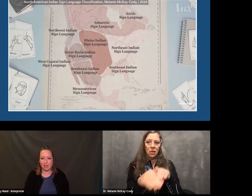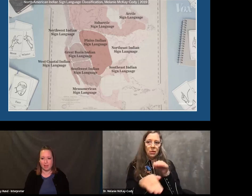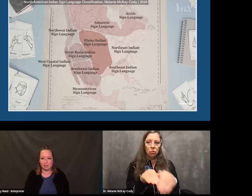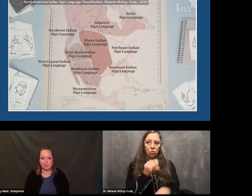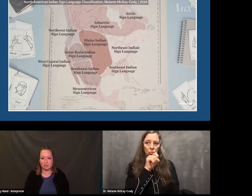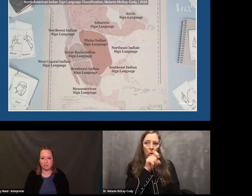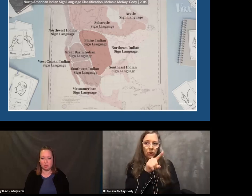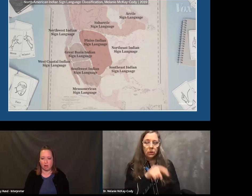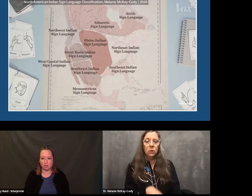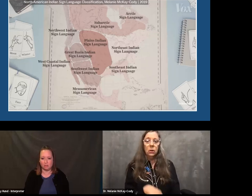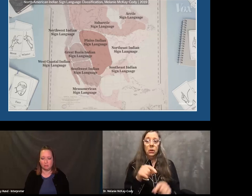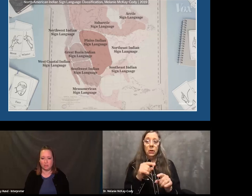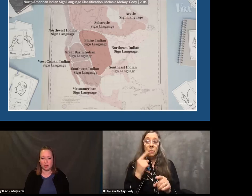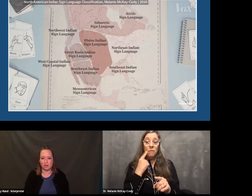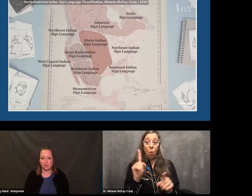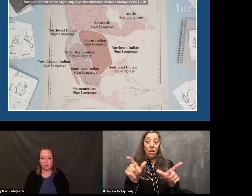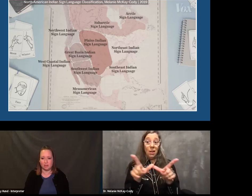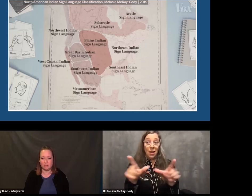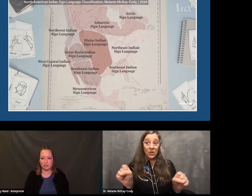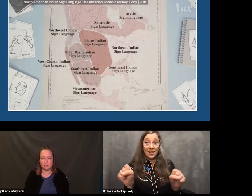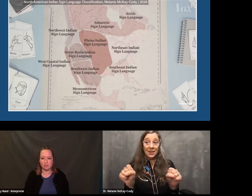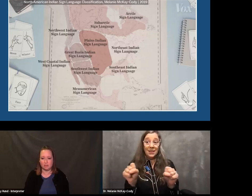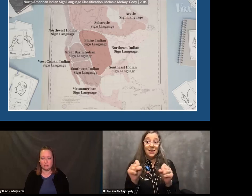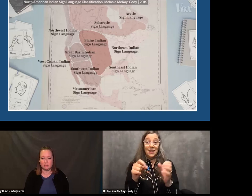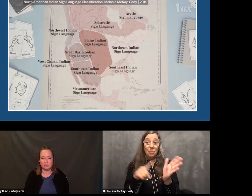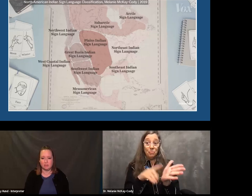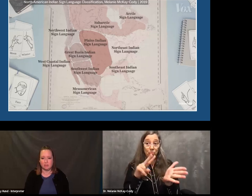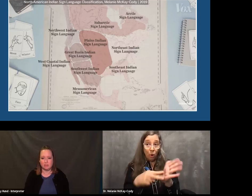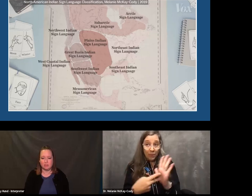term hand talk. We sign it like this.